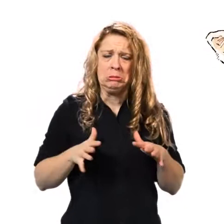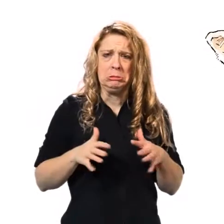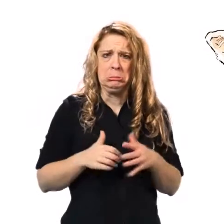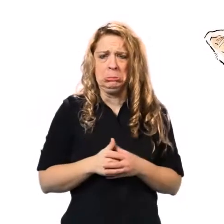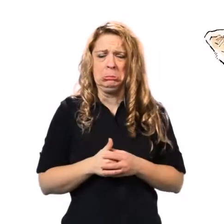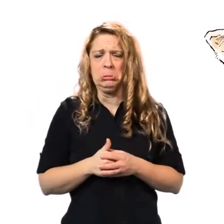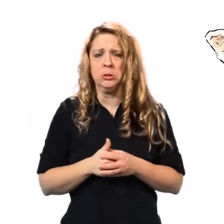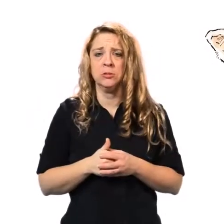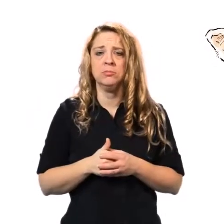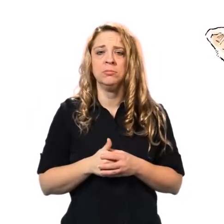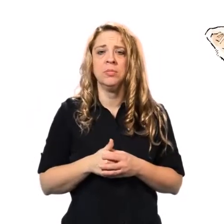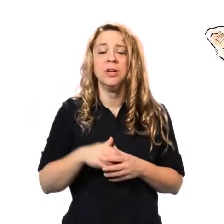Wilbur was nervous.